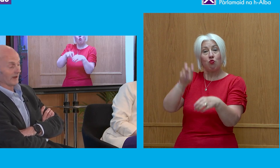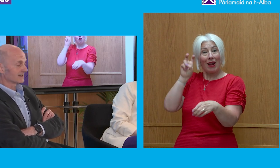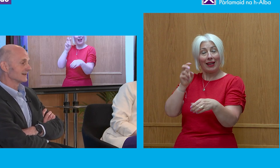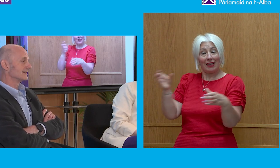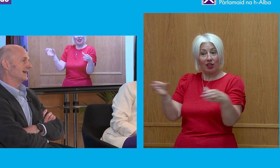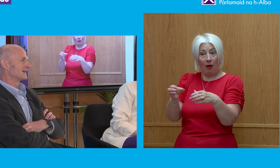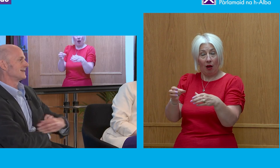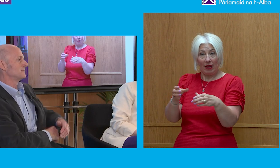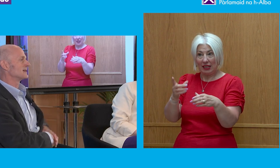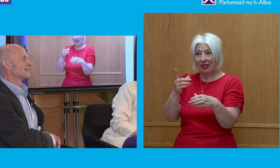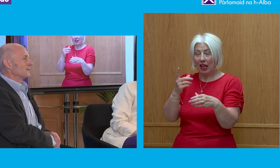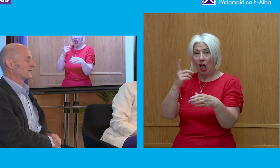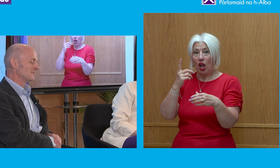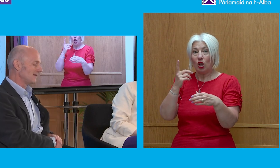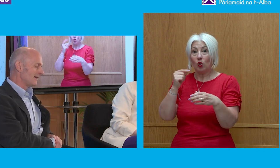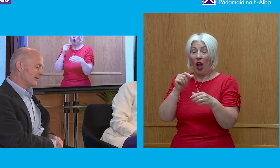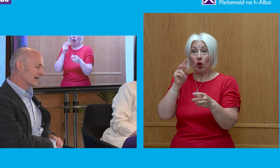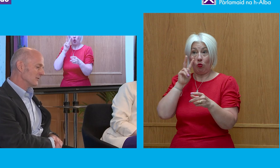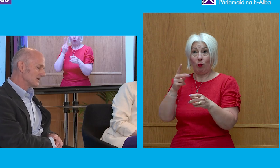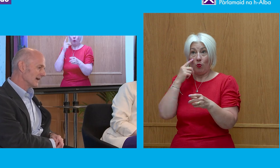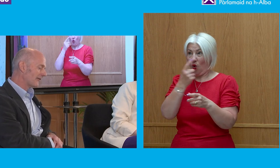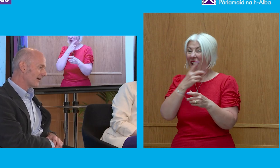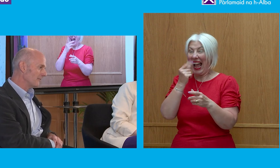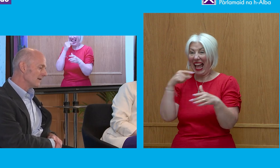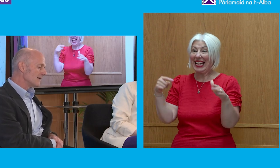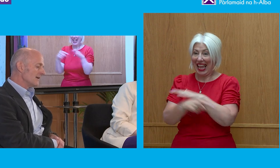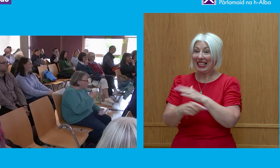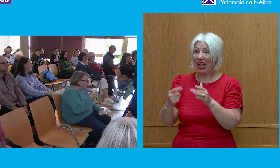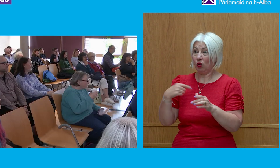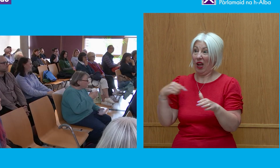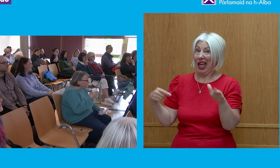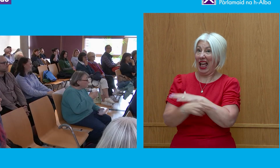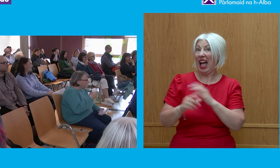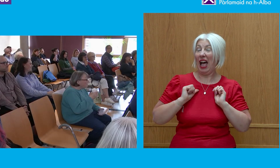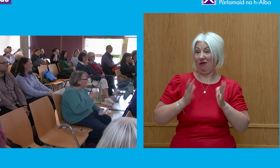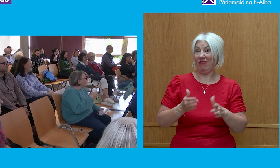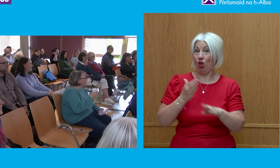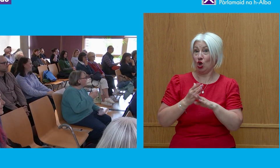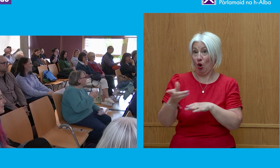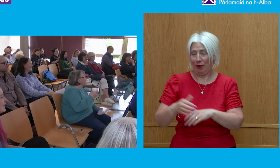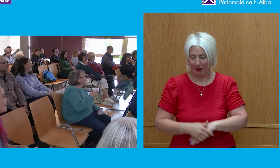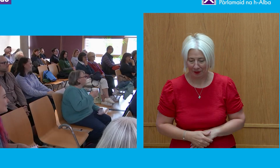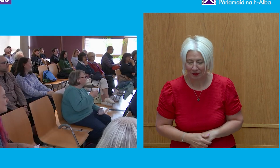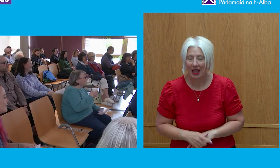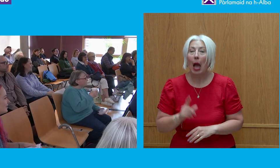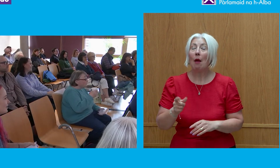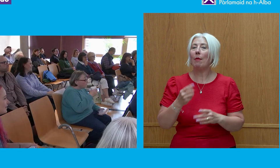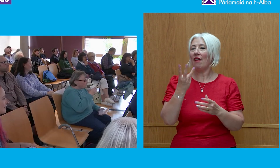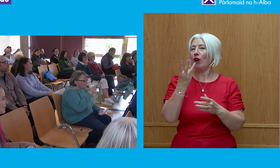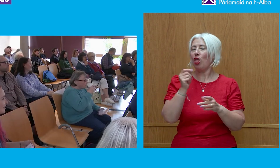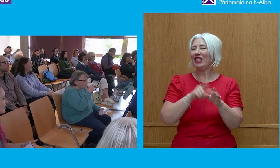could manage one exit, I exited myself from the government to that time. So, over those 30 years,